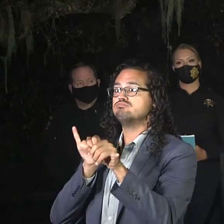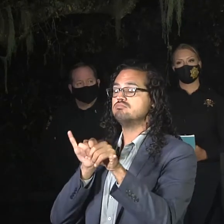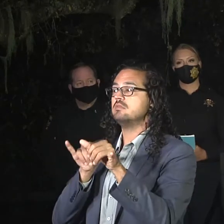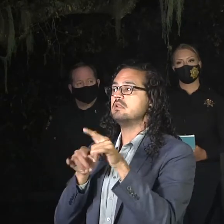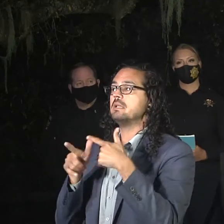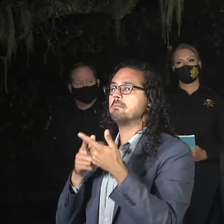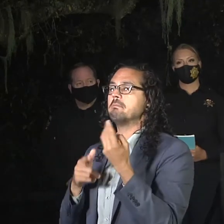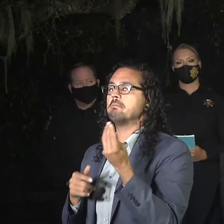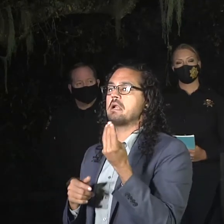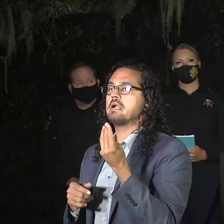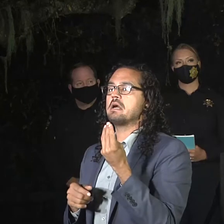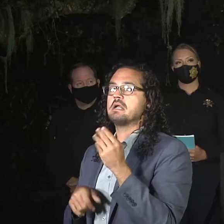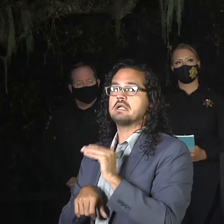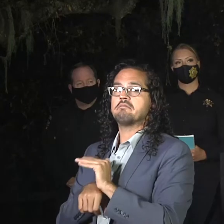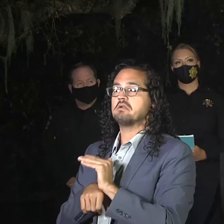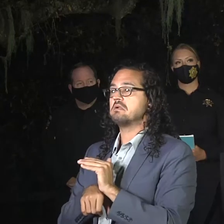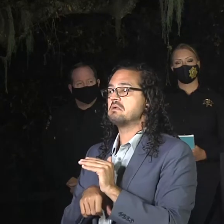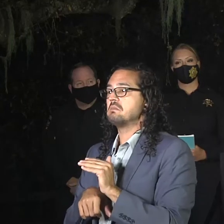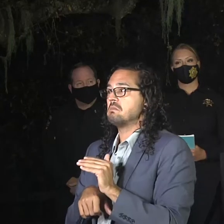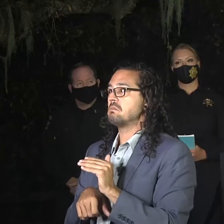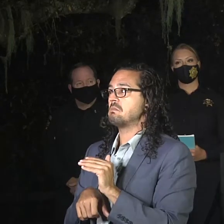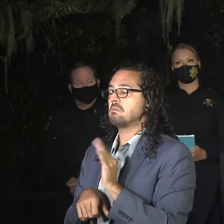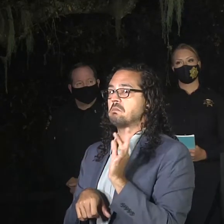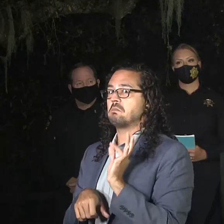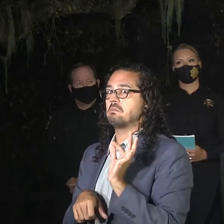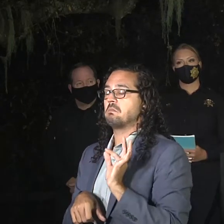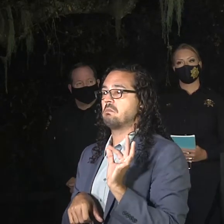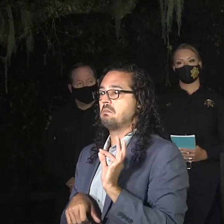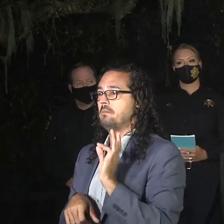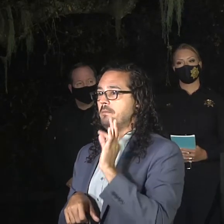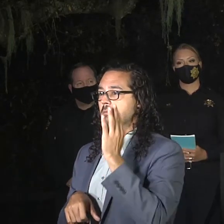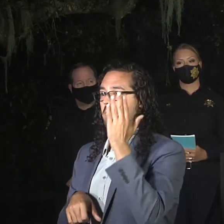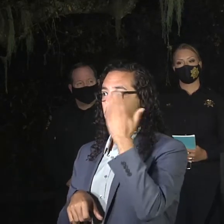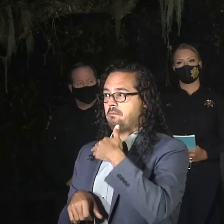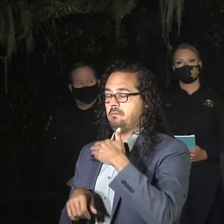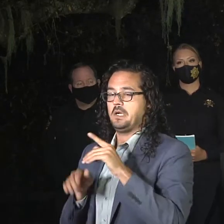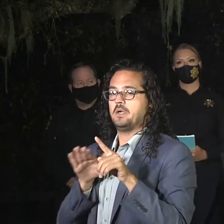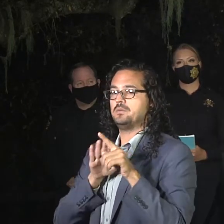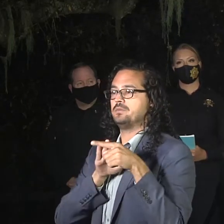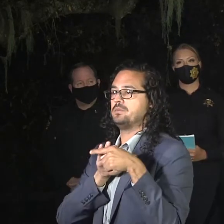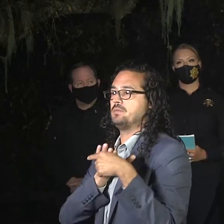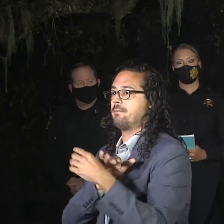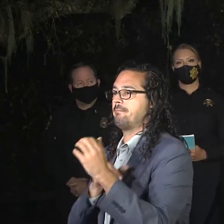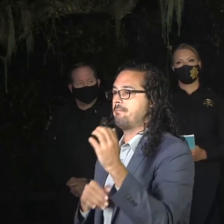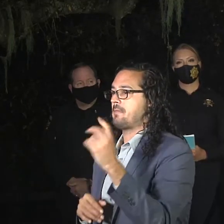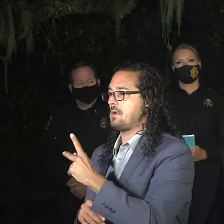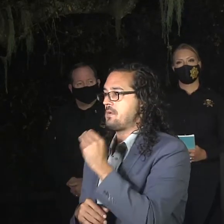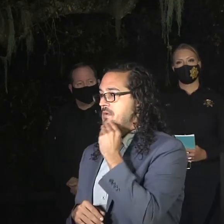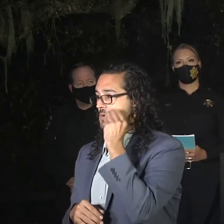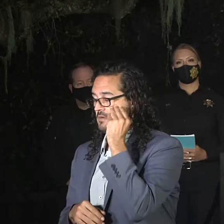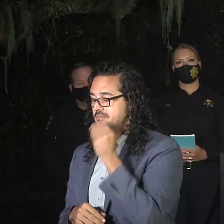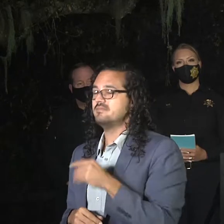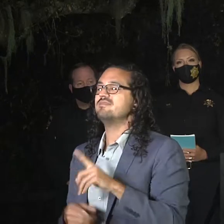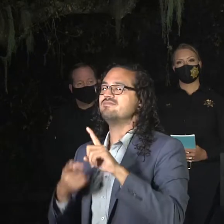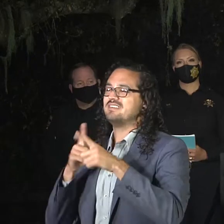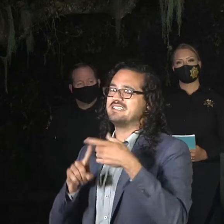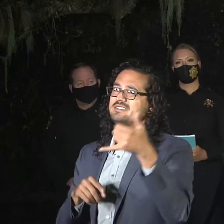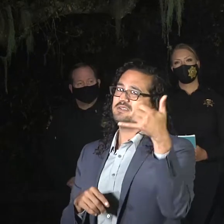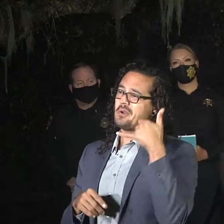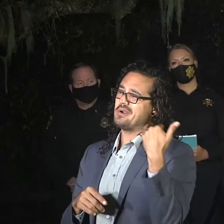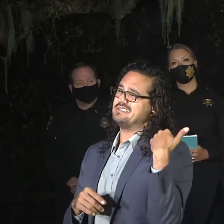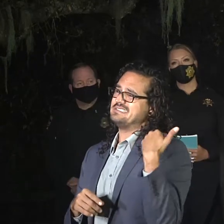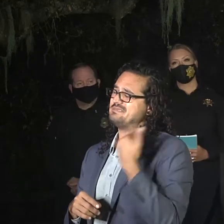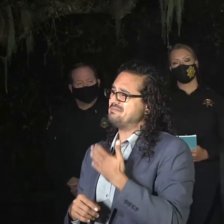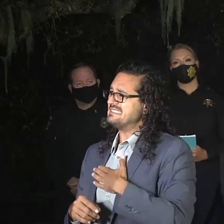sometime Monday evening. Their friend called us today during the night last night to say they hadn't heard from him because there was a